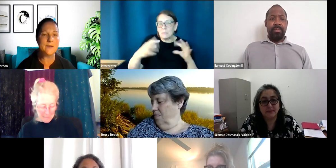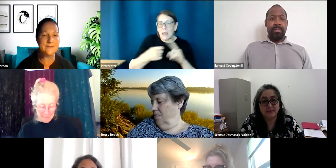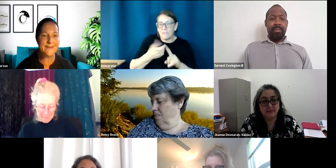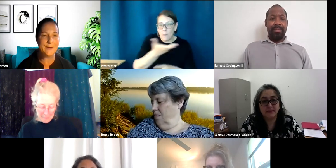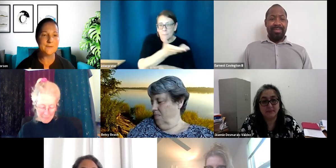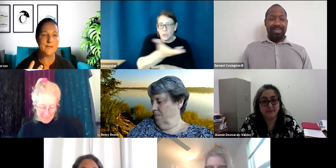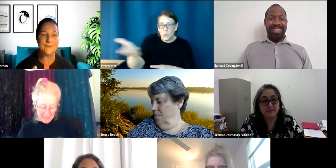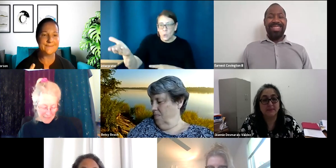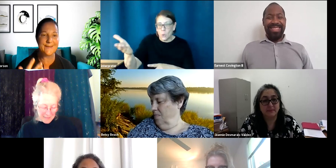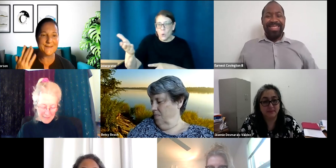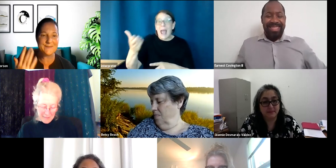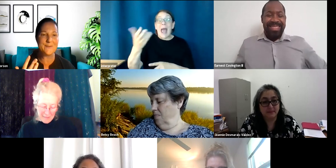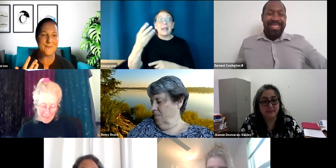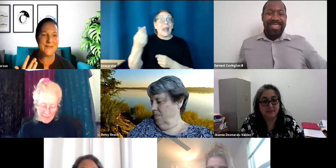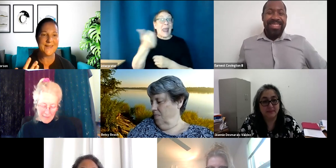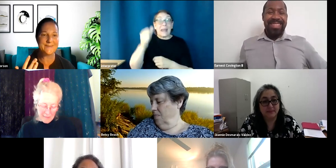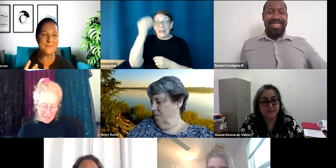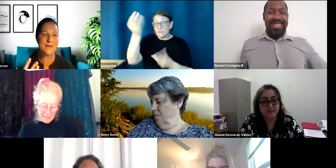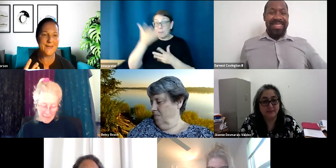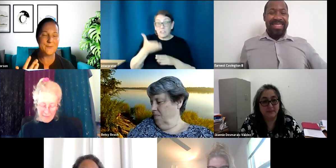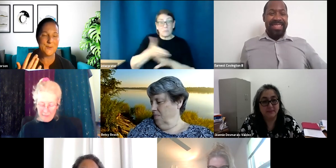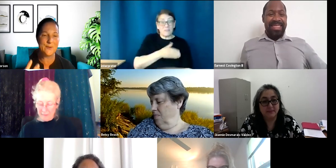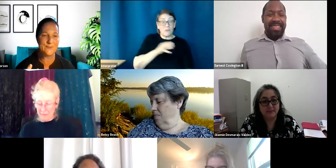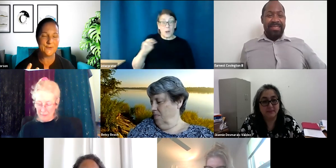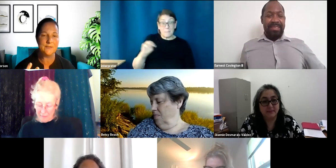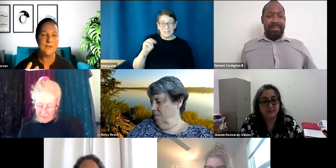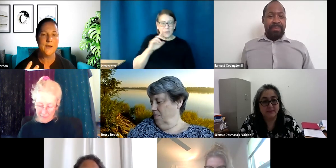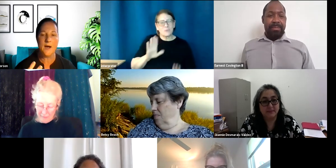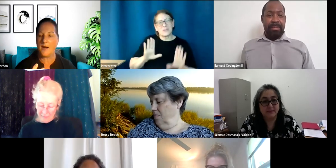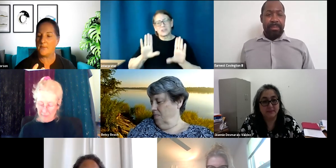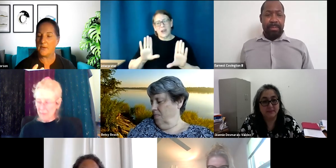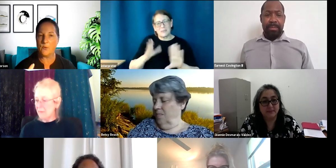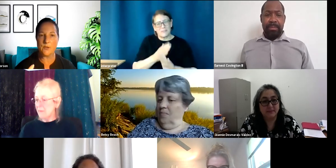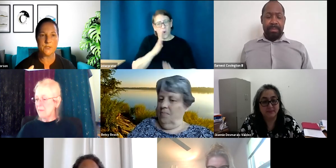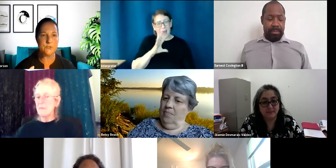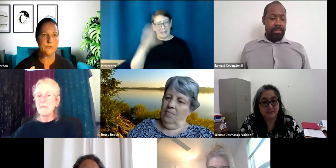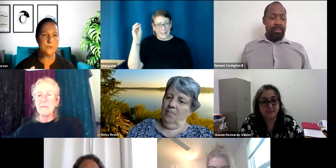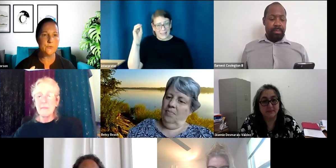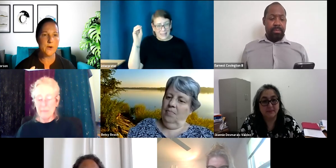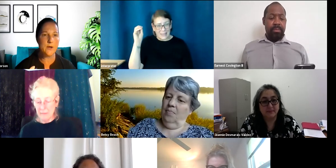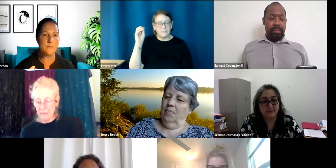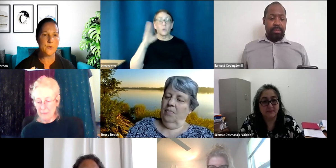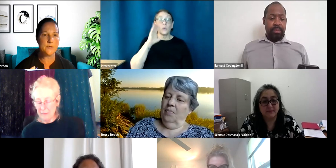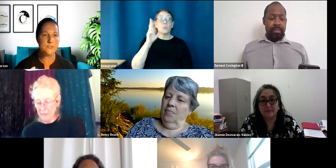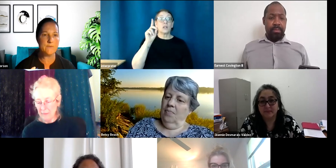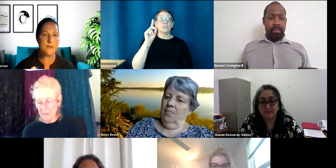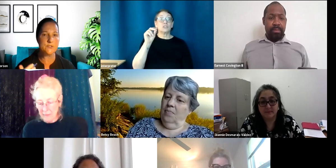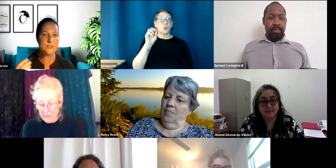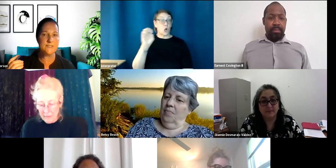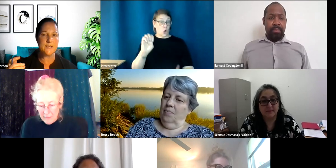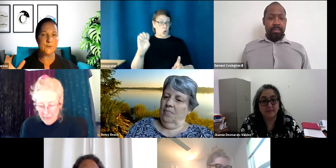by Monday. I would love it. Like I said, whatever we can get done by them would be wonderful. Um, we're going to do, um, earnest. Everybody is going to